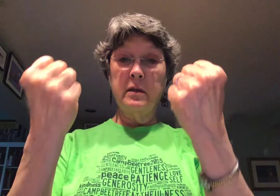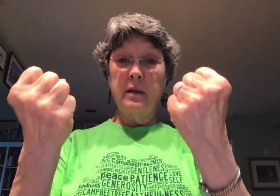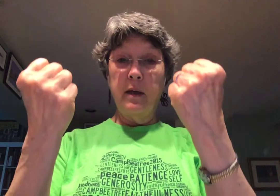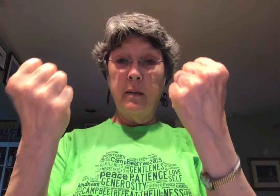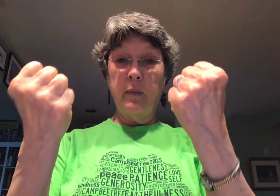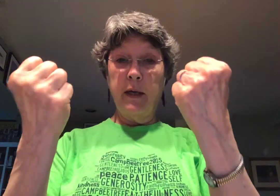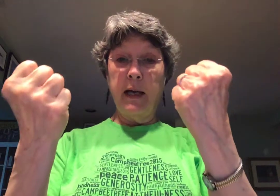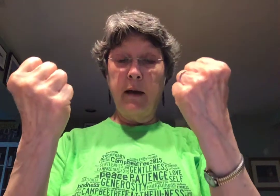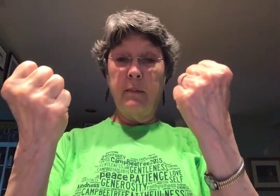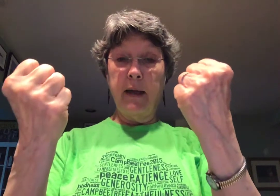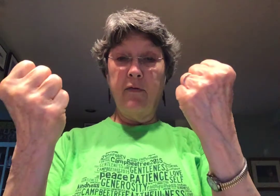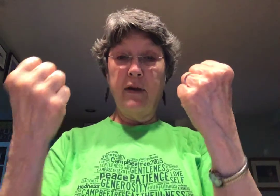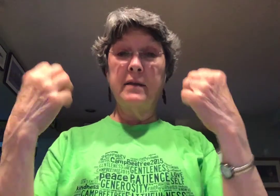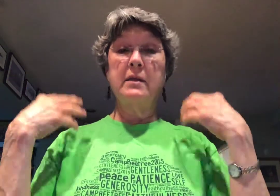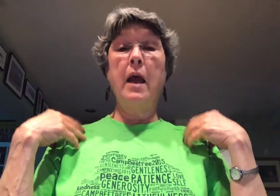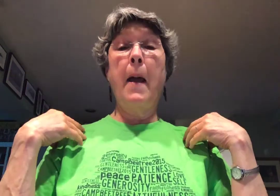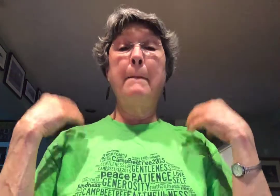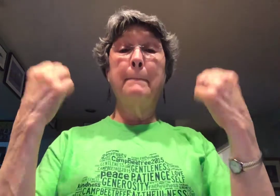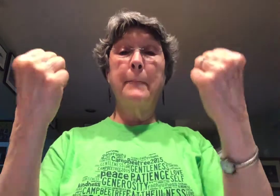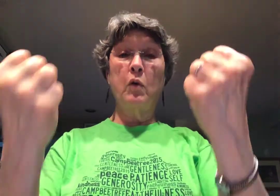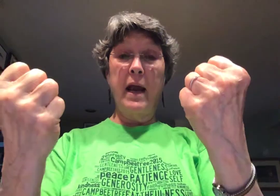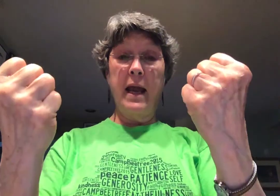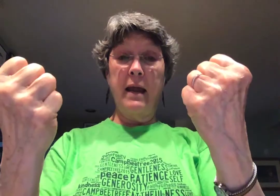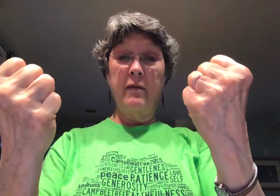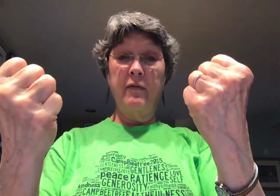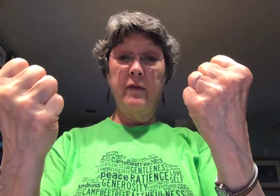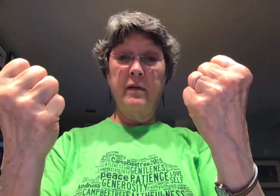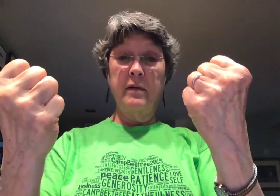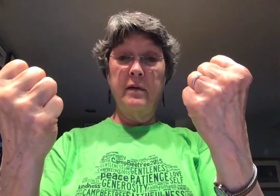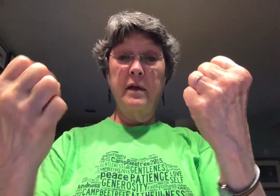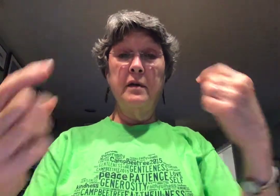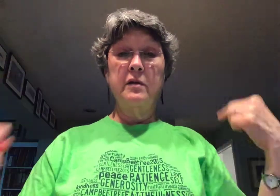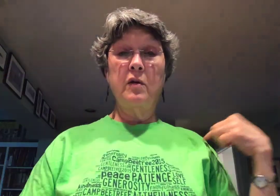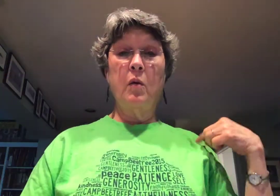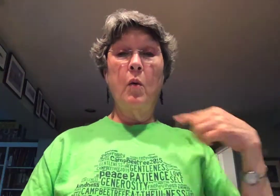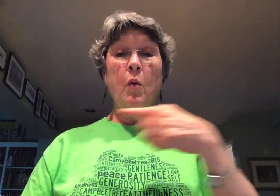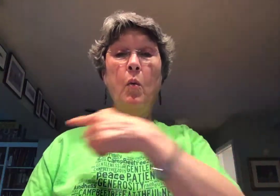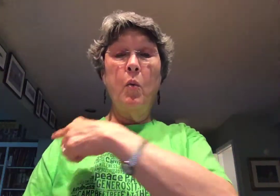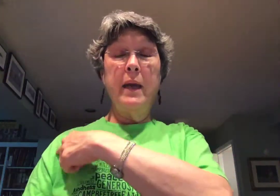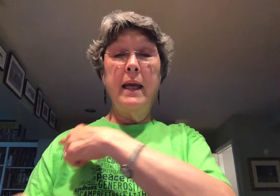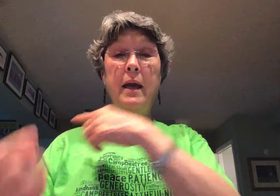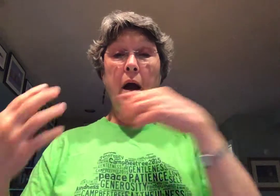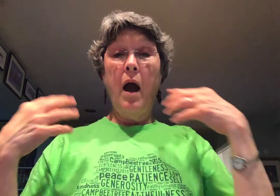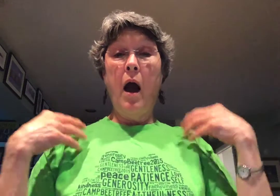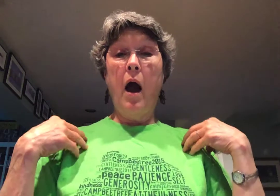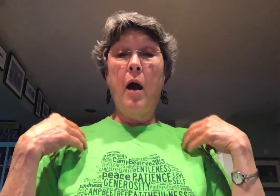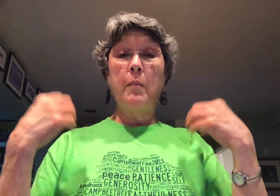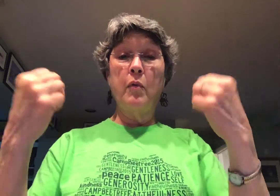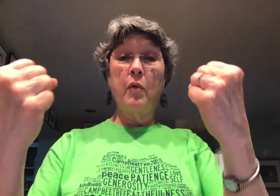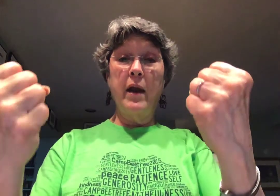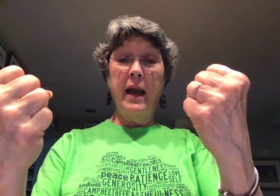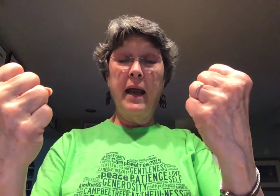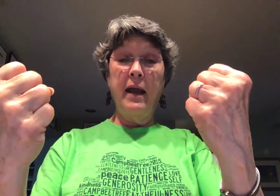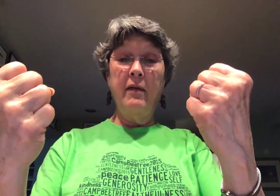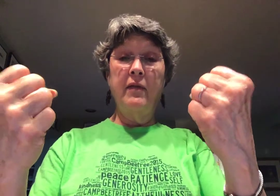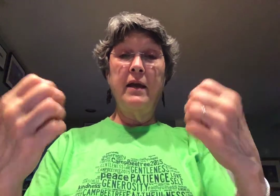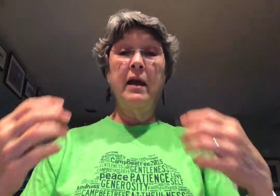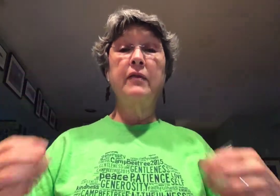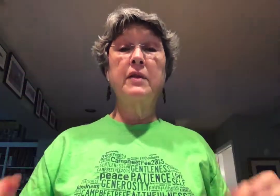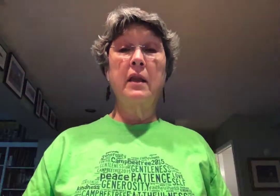and bring it out and make a fist. Brave. So we are brave enough to